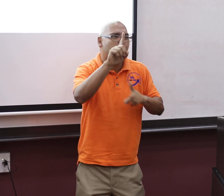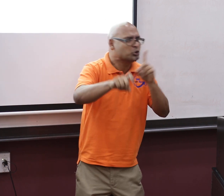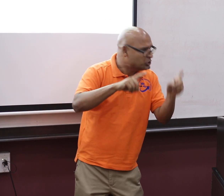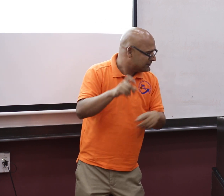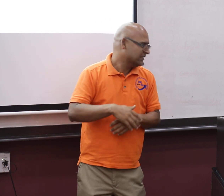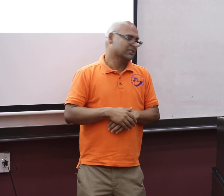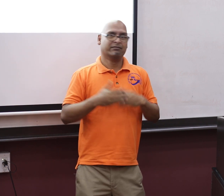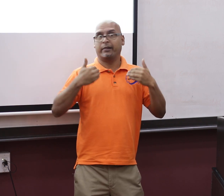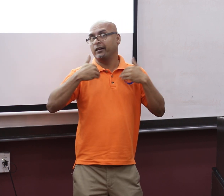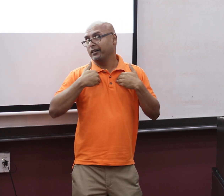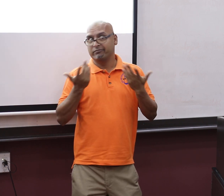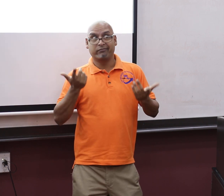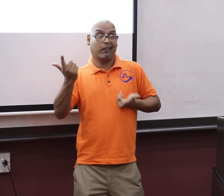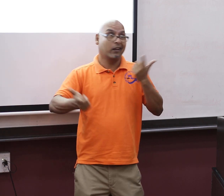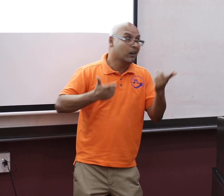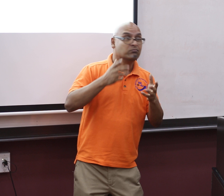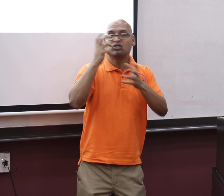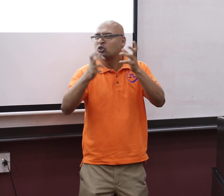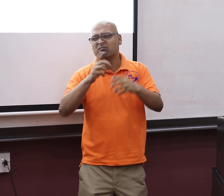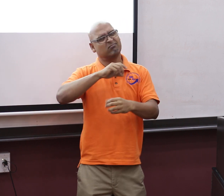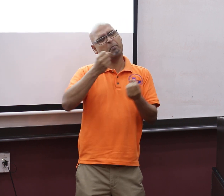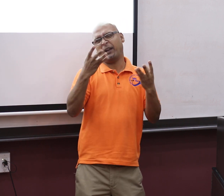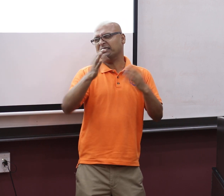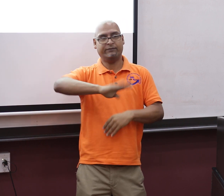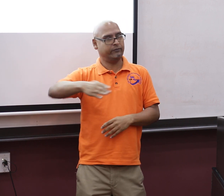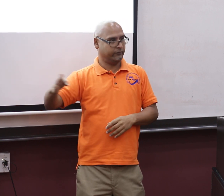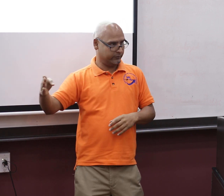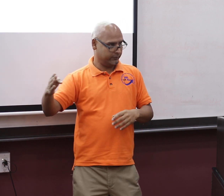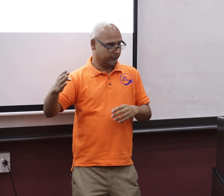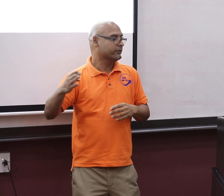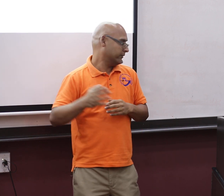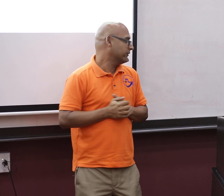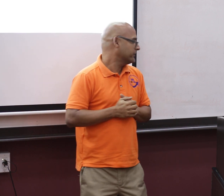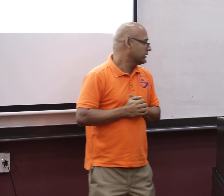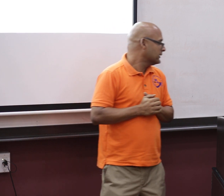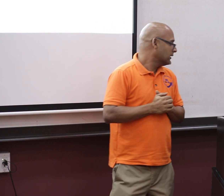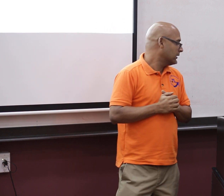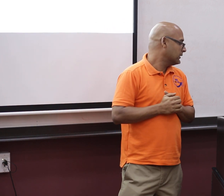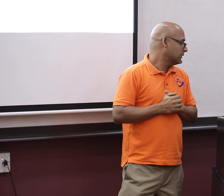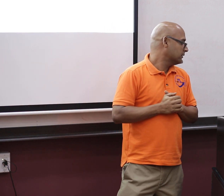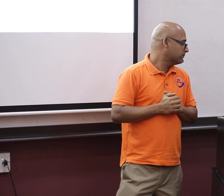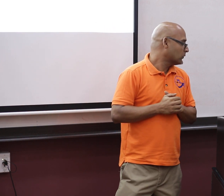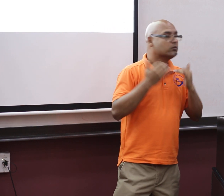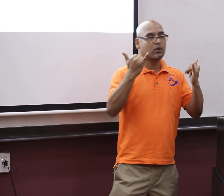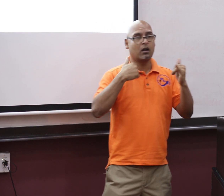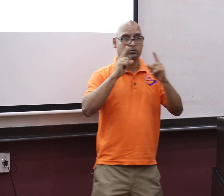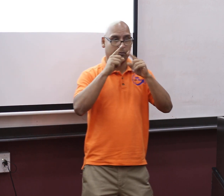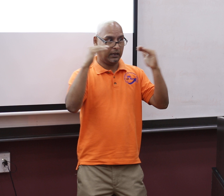presenting ourselves. We tend to ask lots of questions. We tend to enjoy learning until late into the night. There are various kinds of ways in which